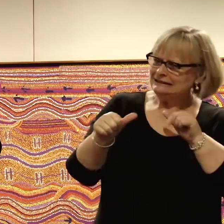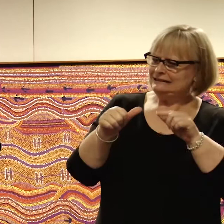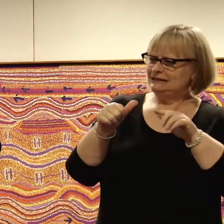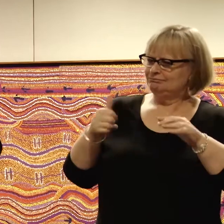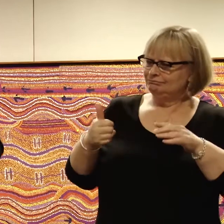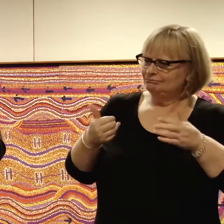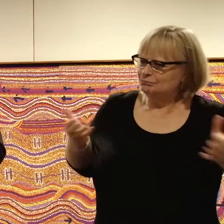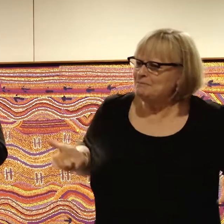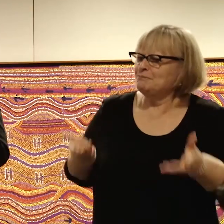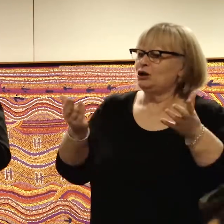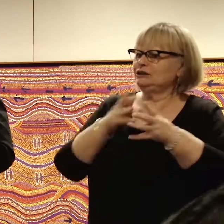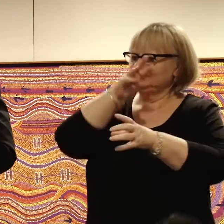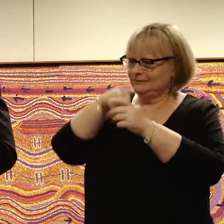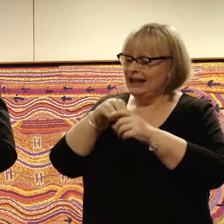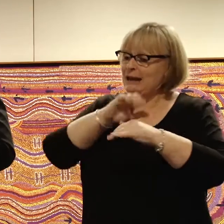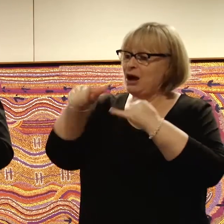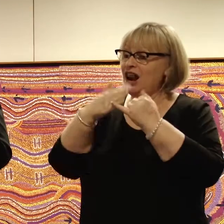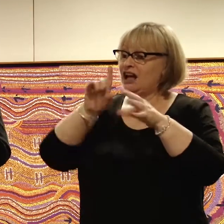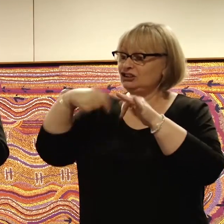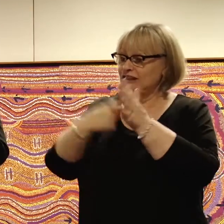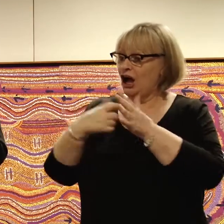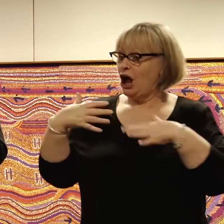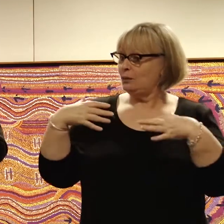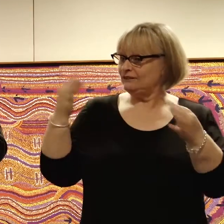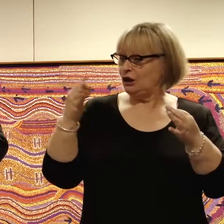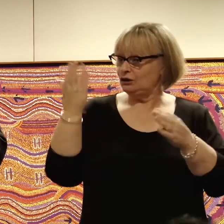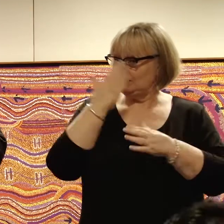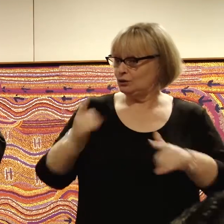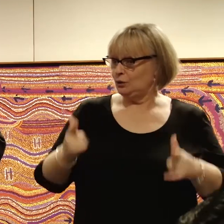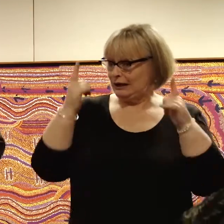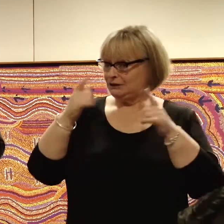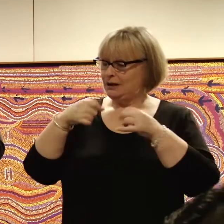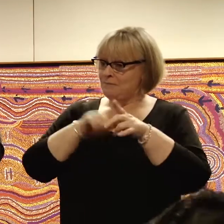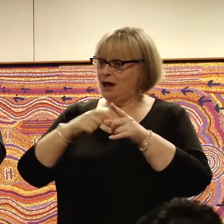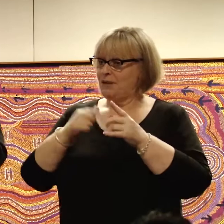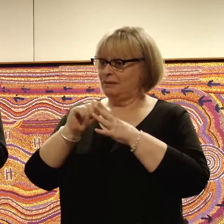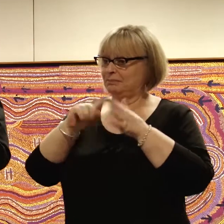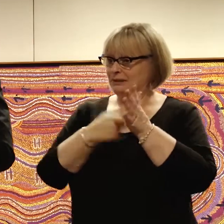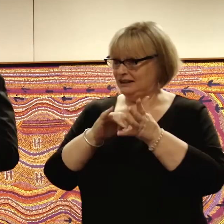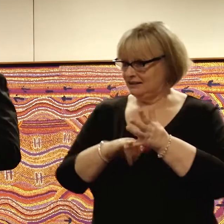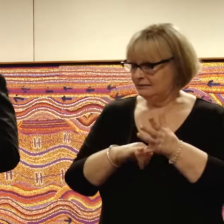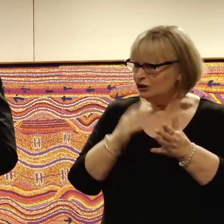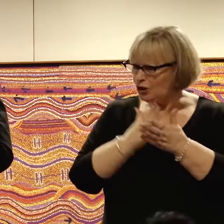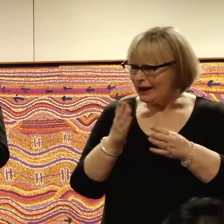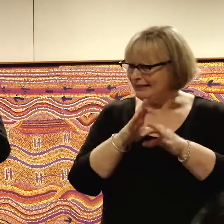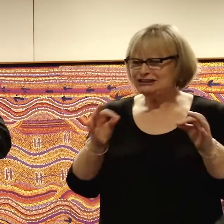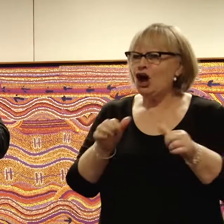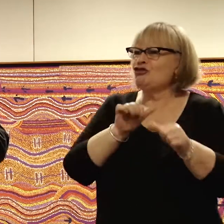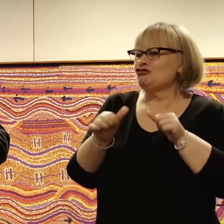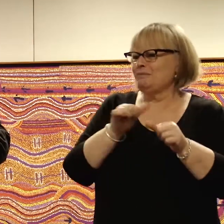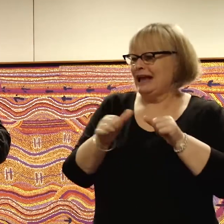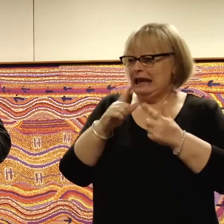inclusive environment was that in my final year I was voted school captain by my peers. Now surely there can be no greater